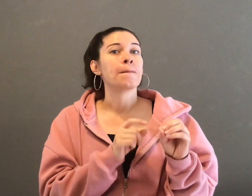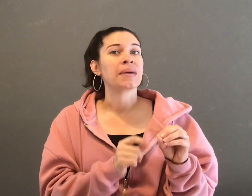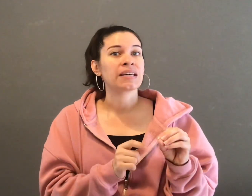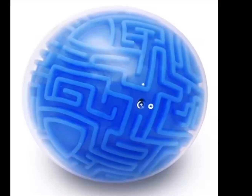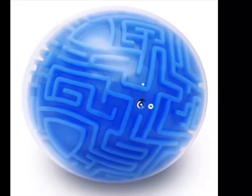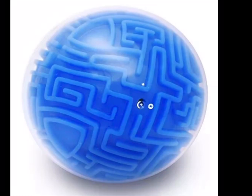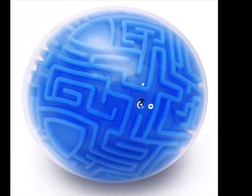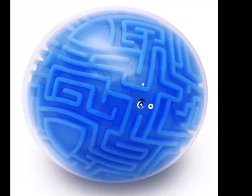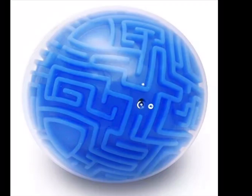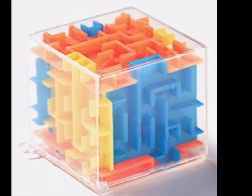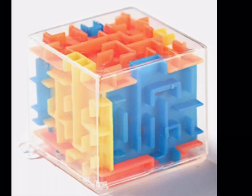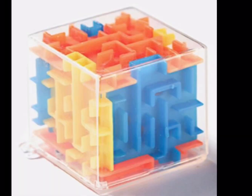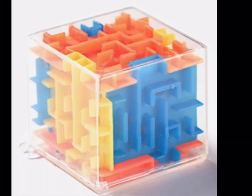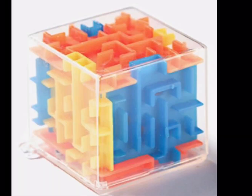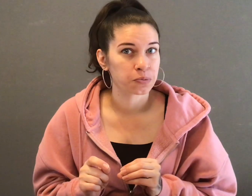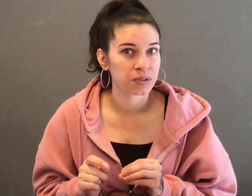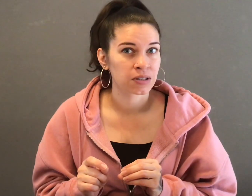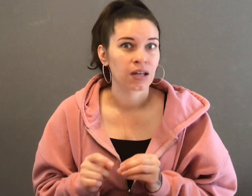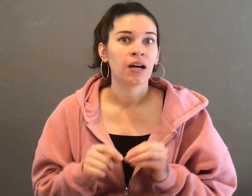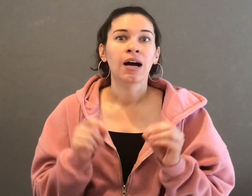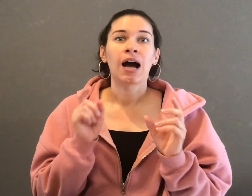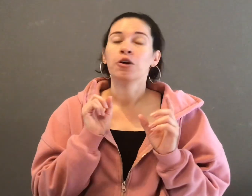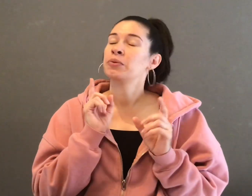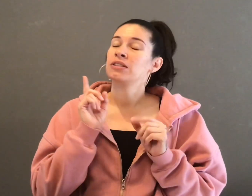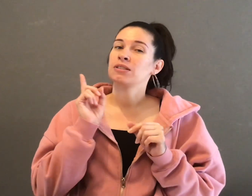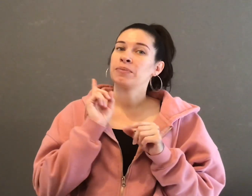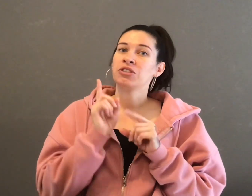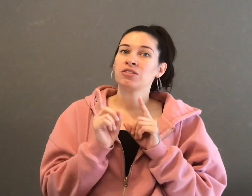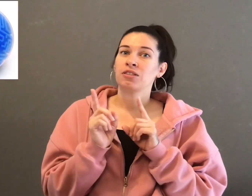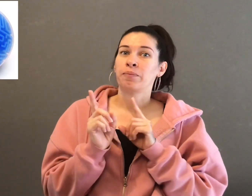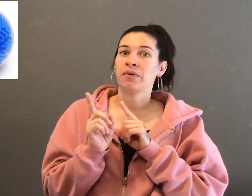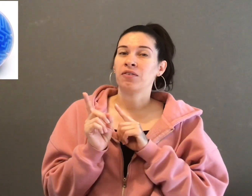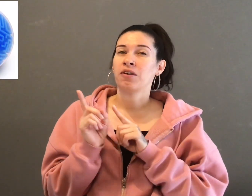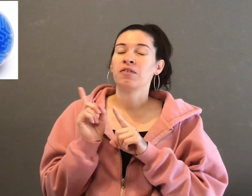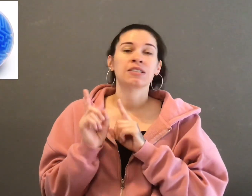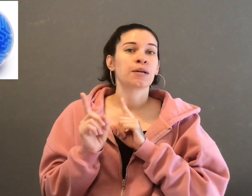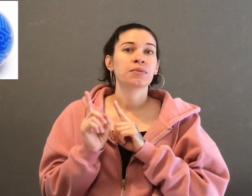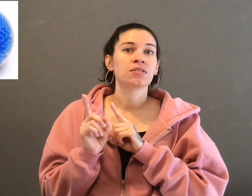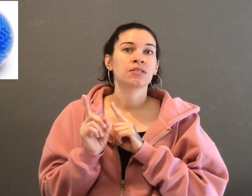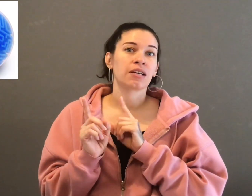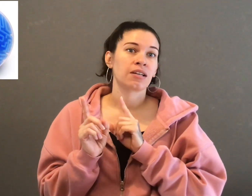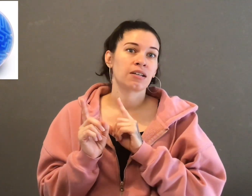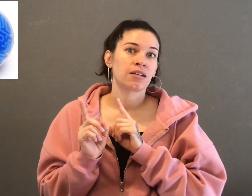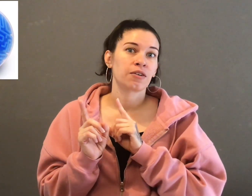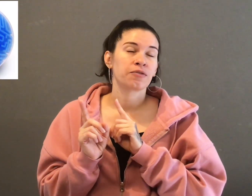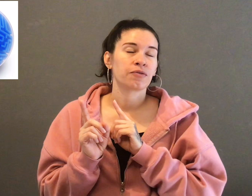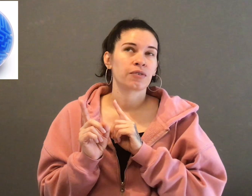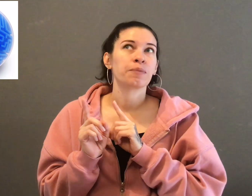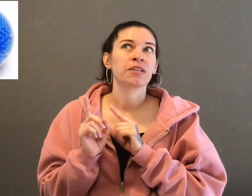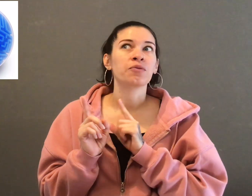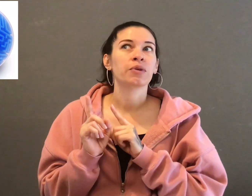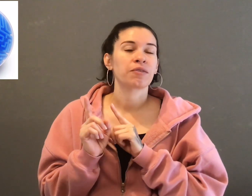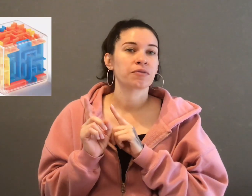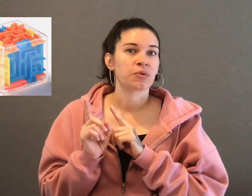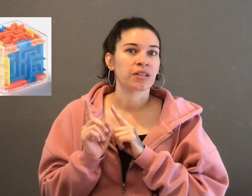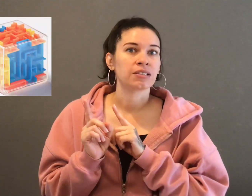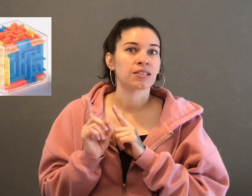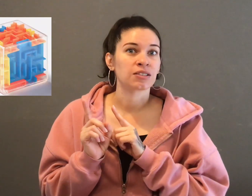maze balls or cubes. I will put pictures above of examples. And I believe we have a few of these as